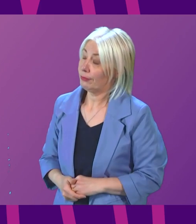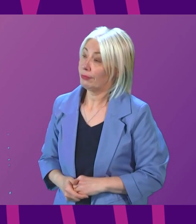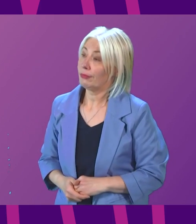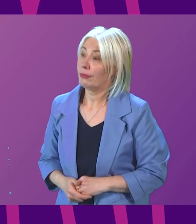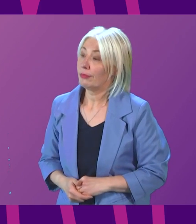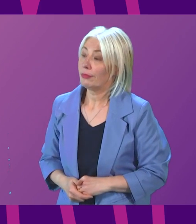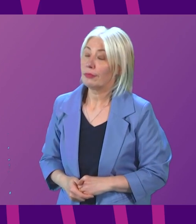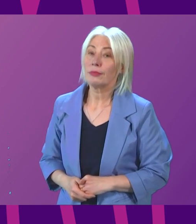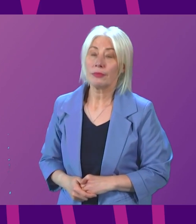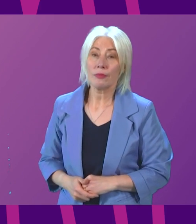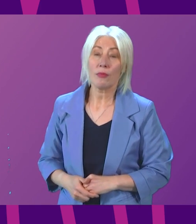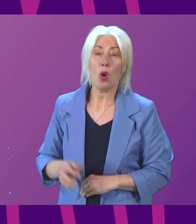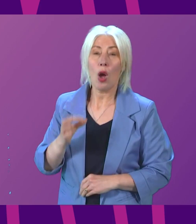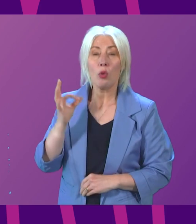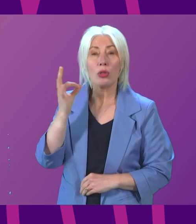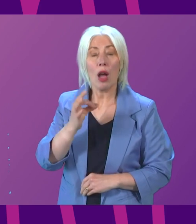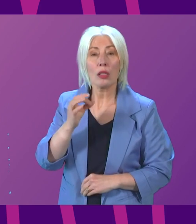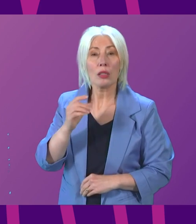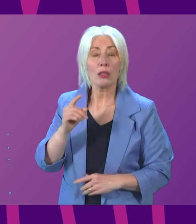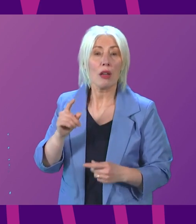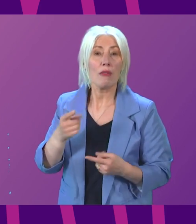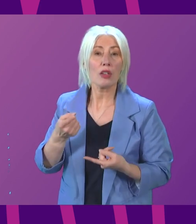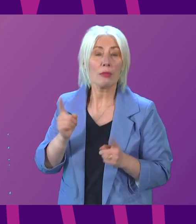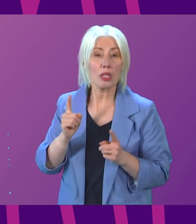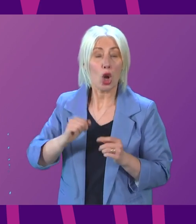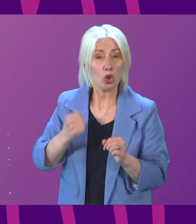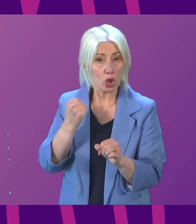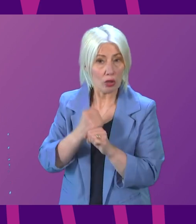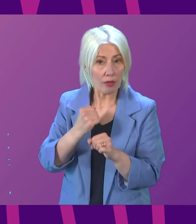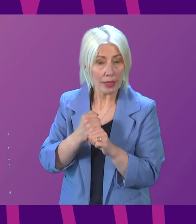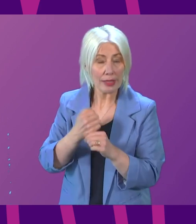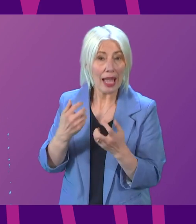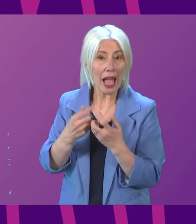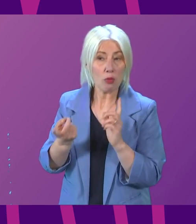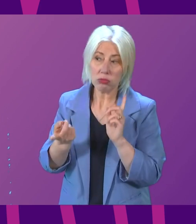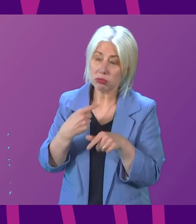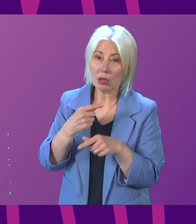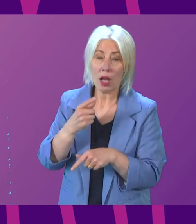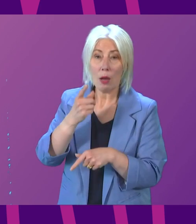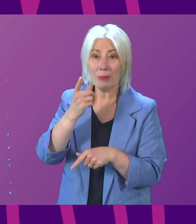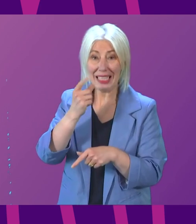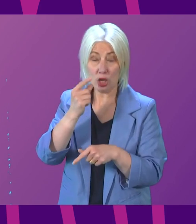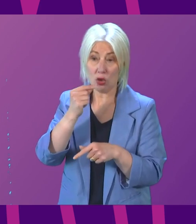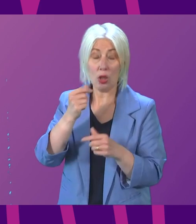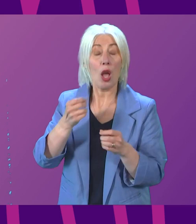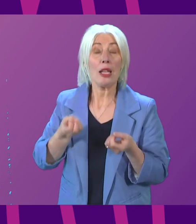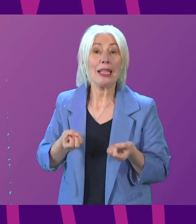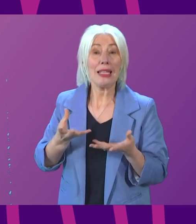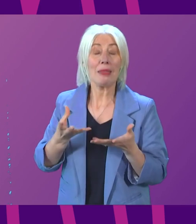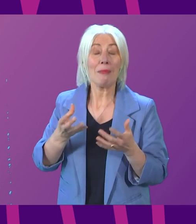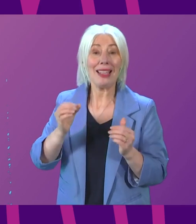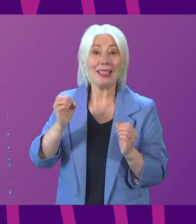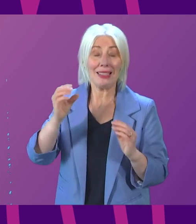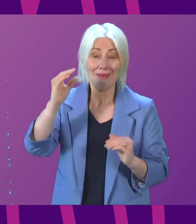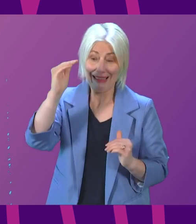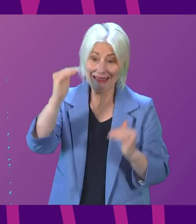Thank you, Presidenting Officer. To ask the First Minister how the Scottish Government plans to address the reported potential spending gap of £3.5 billion